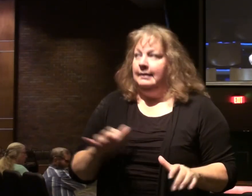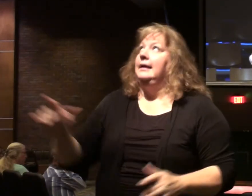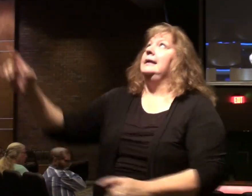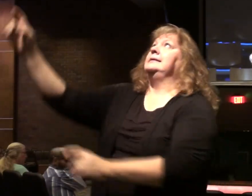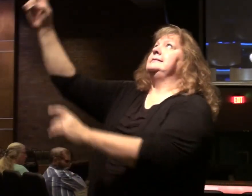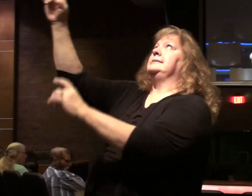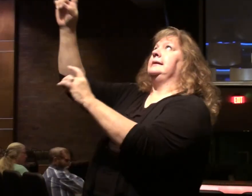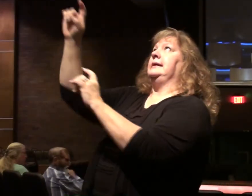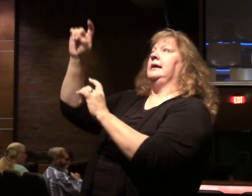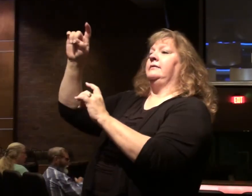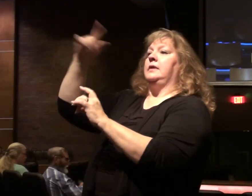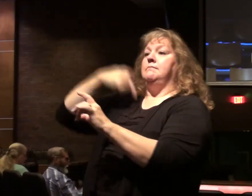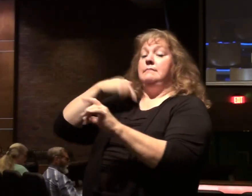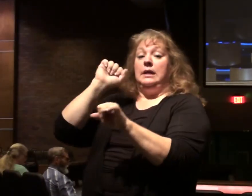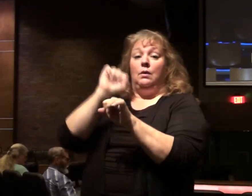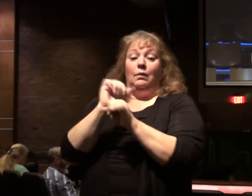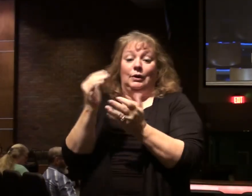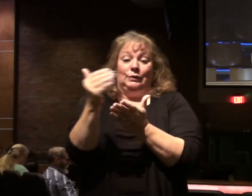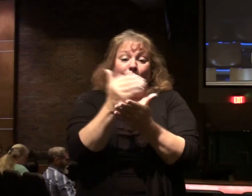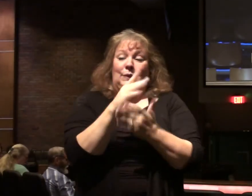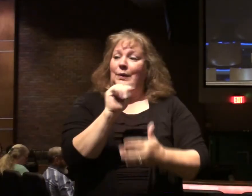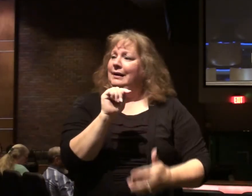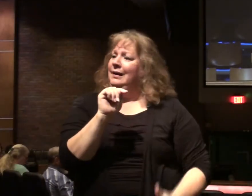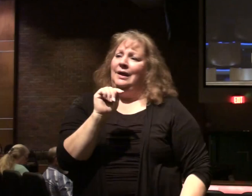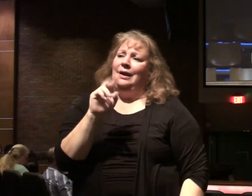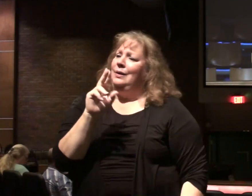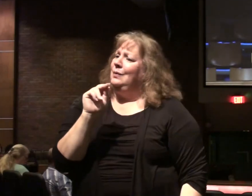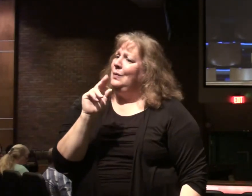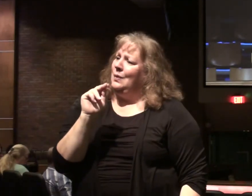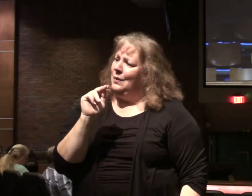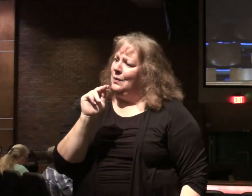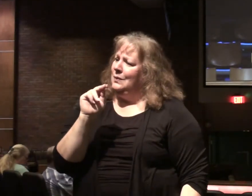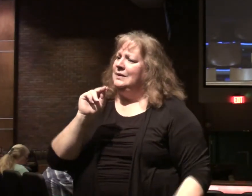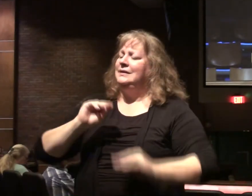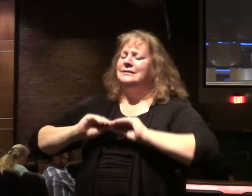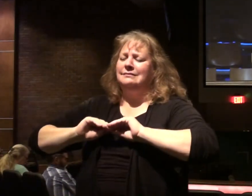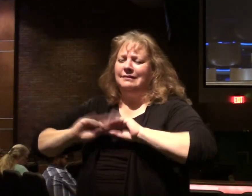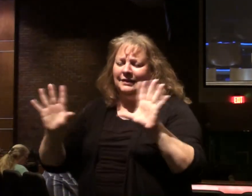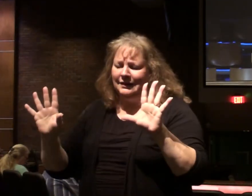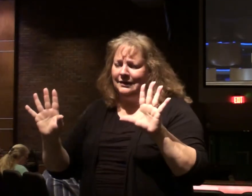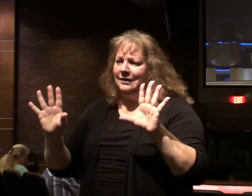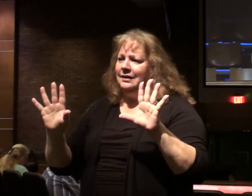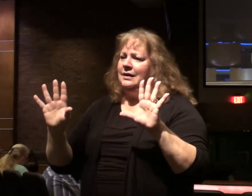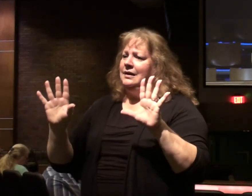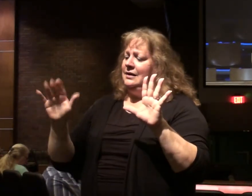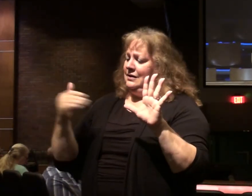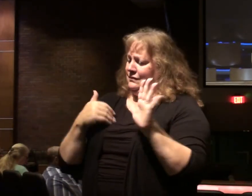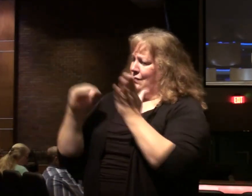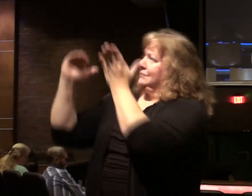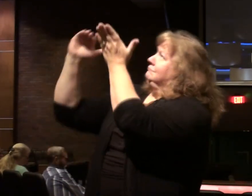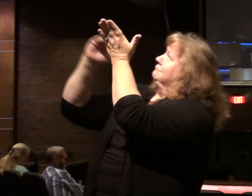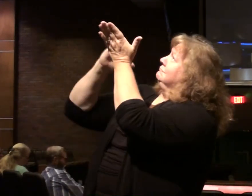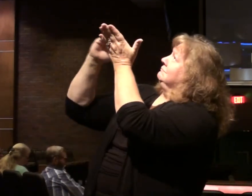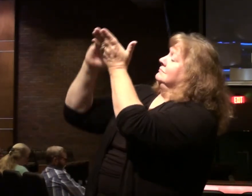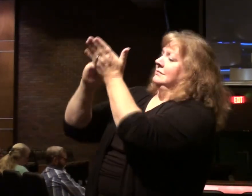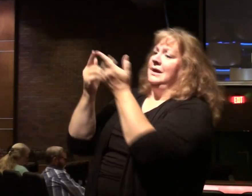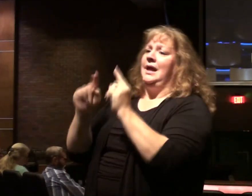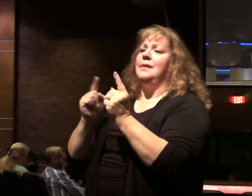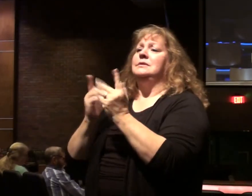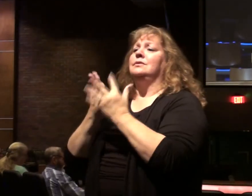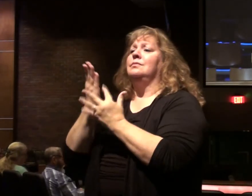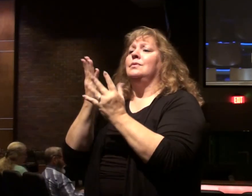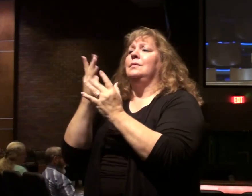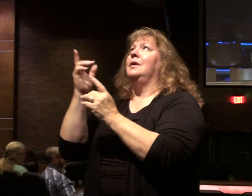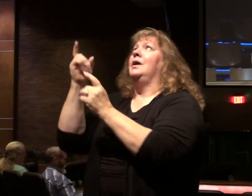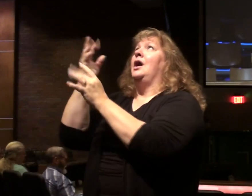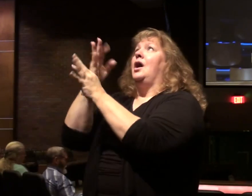Not a result of works. Many other verses in the scripture make clear. To be justified and to be forgiven is a free gift of